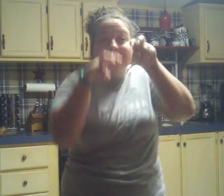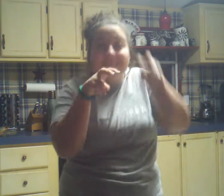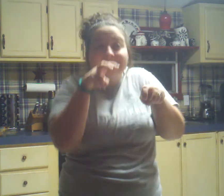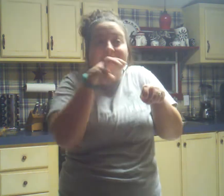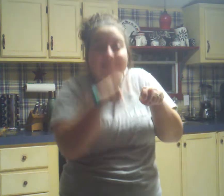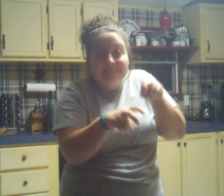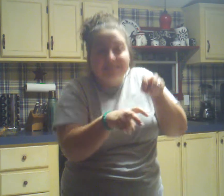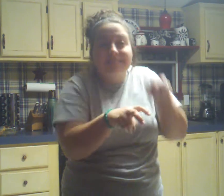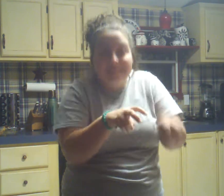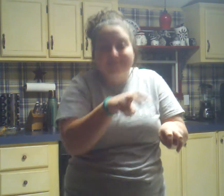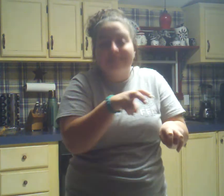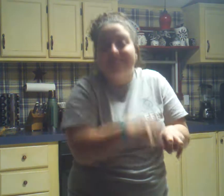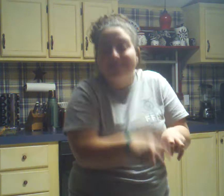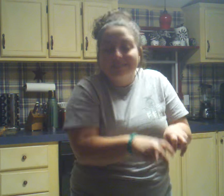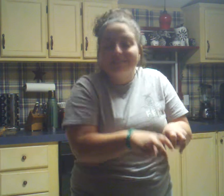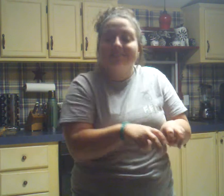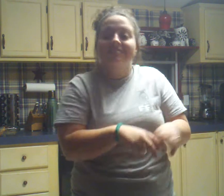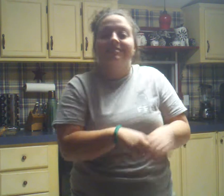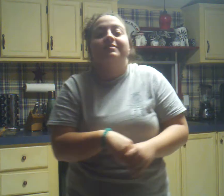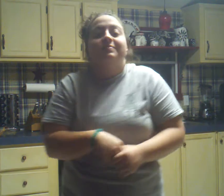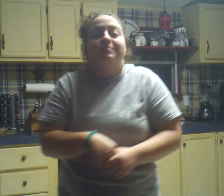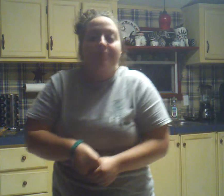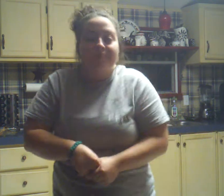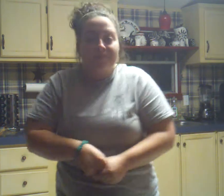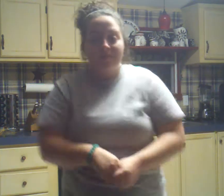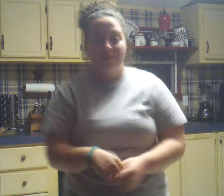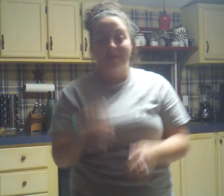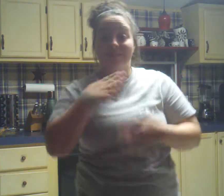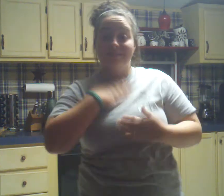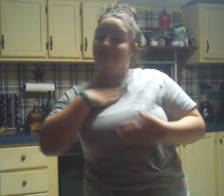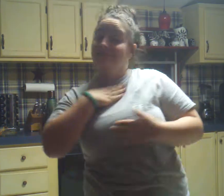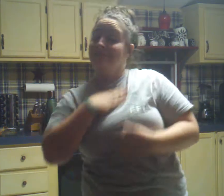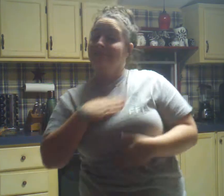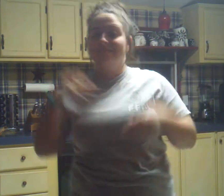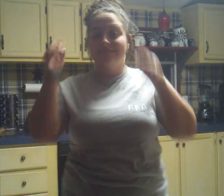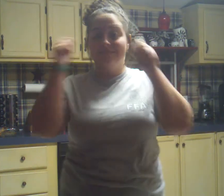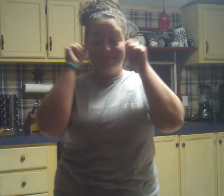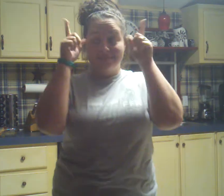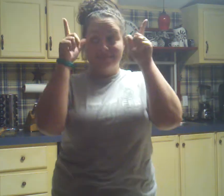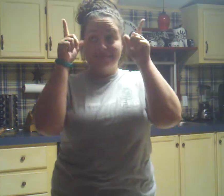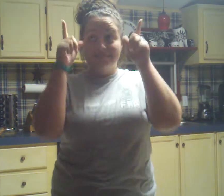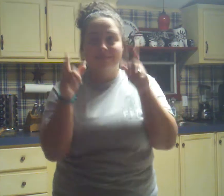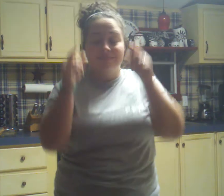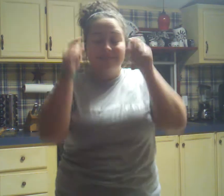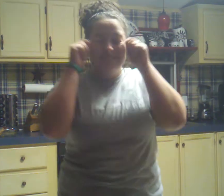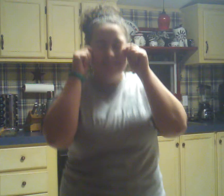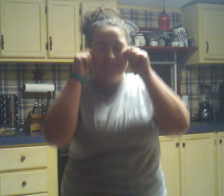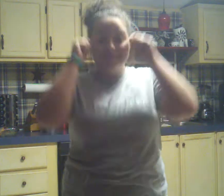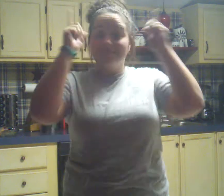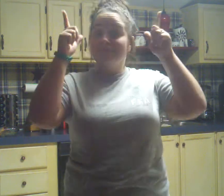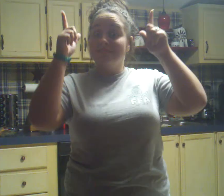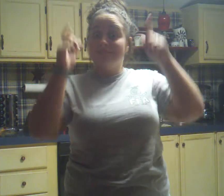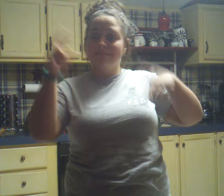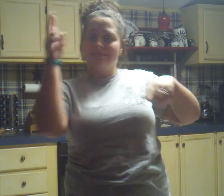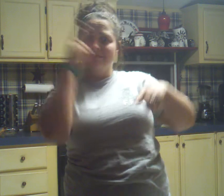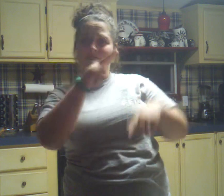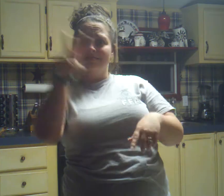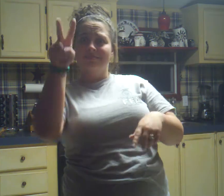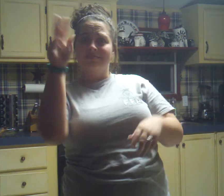down the stairs. Oh, what joy and what surprise when I open up my eyes to see a